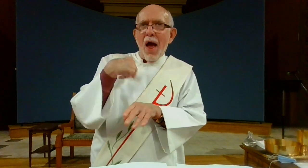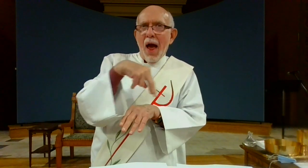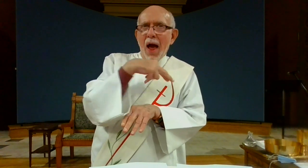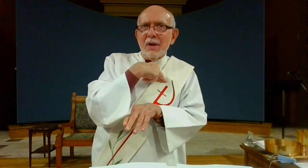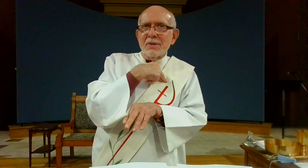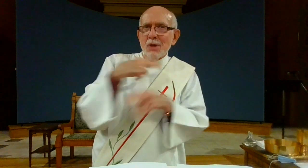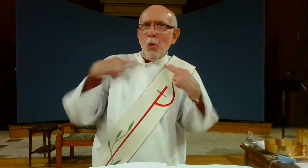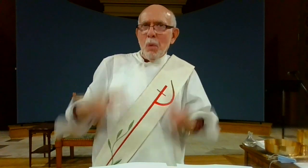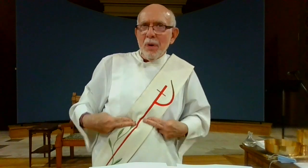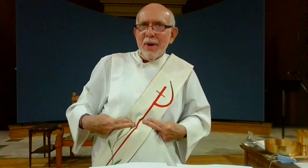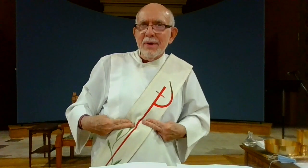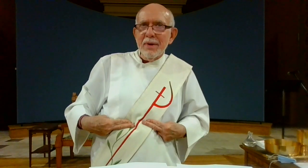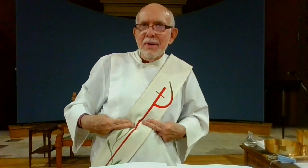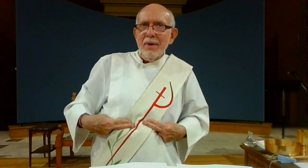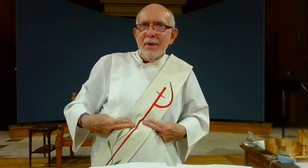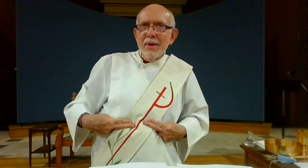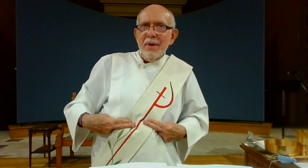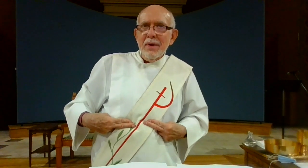he became one of us he became human